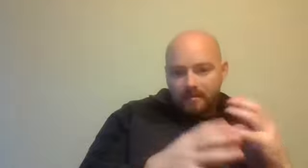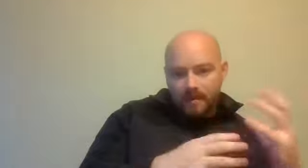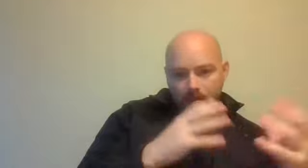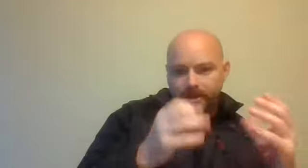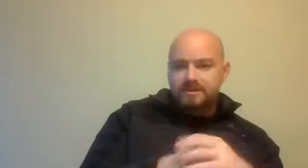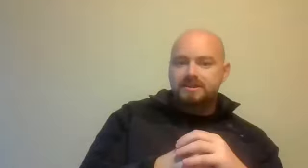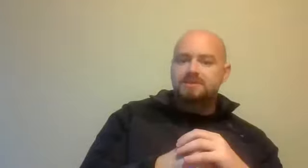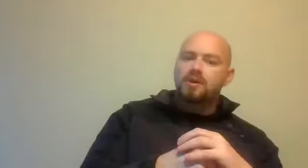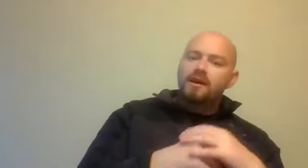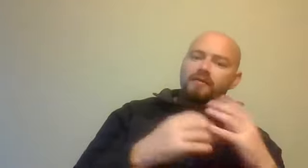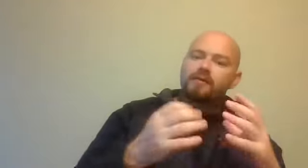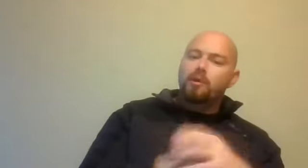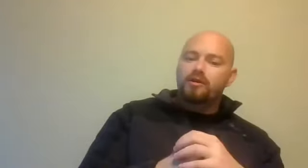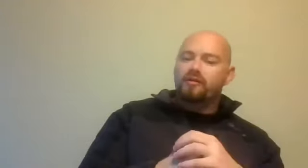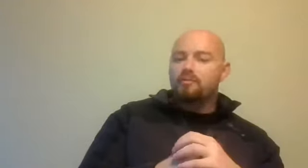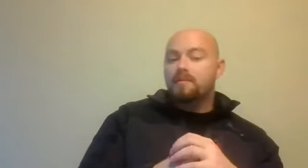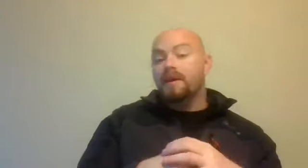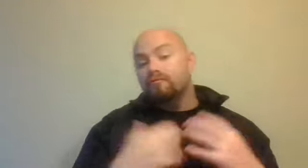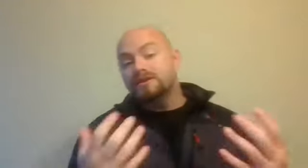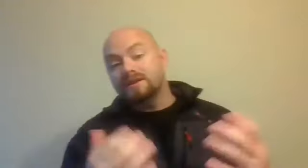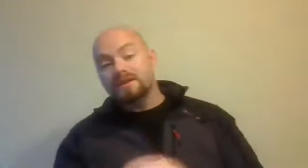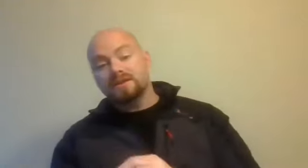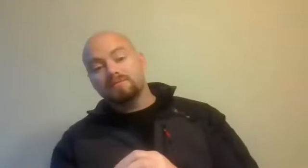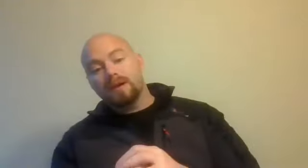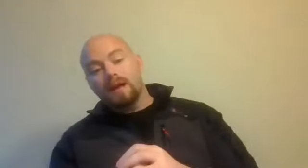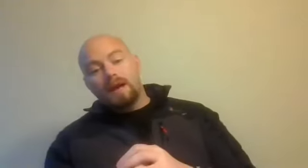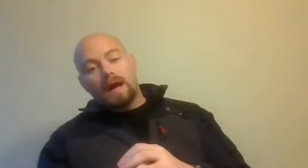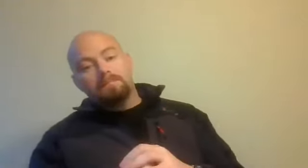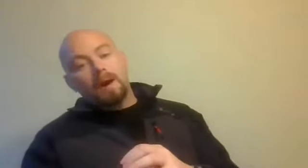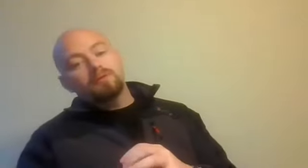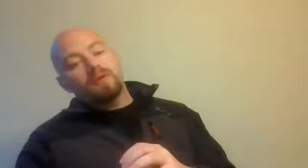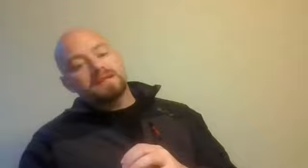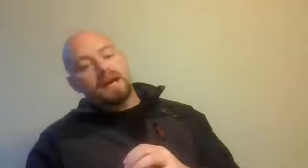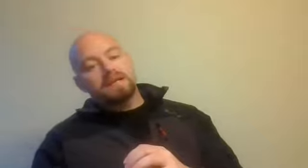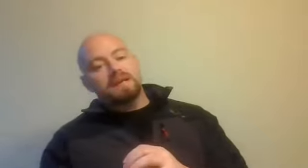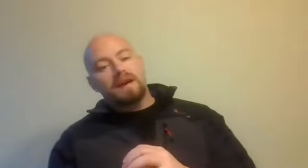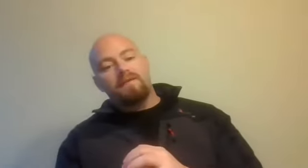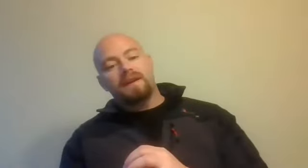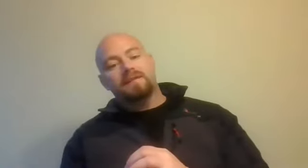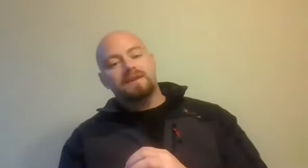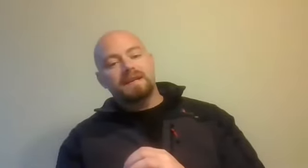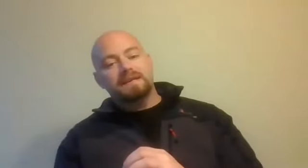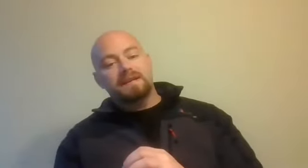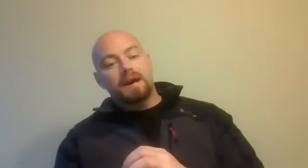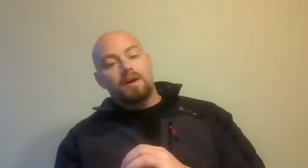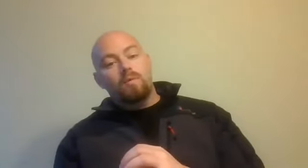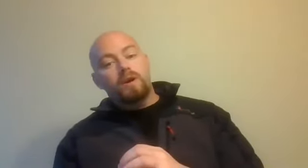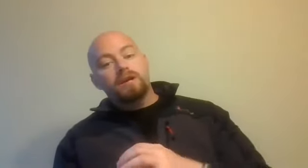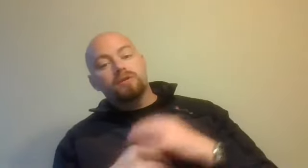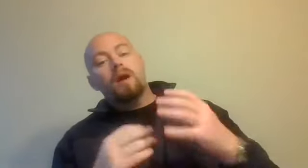people make buying decisions, very important for how people make risk decisions as well and bounded rationality effectively says that we do